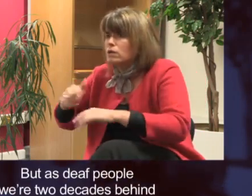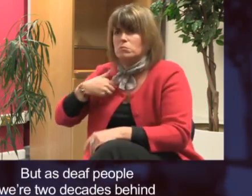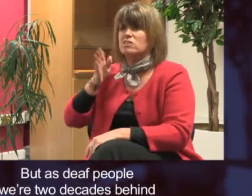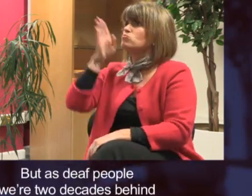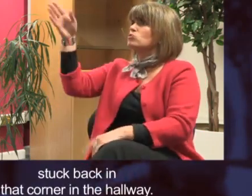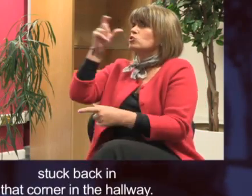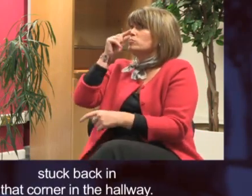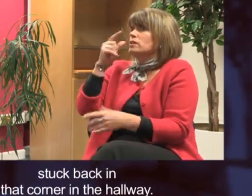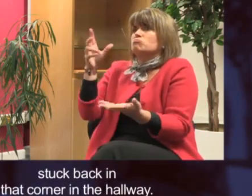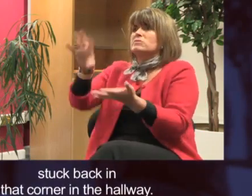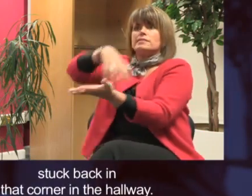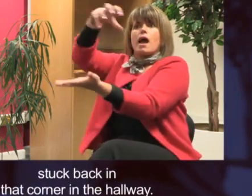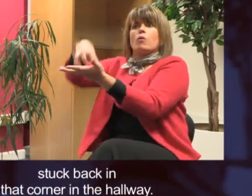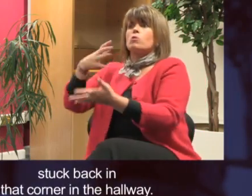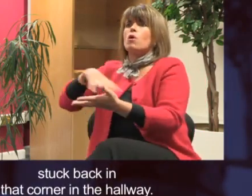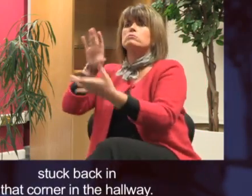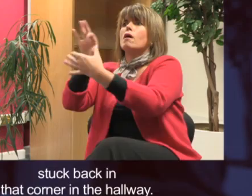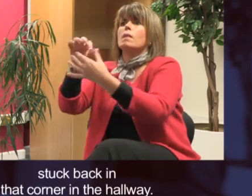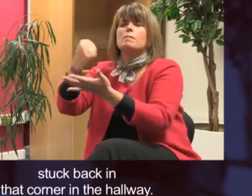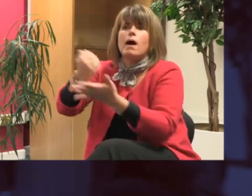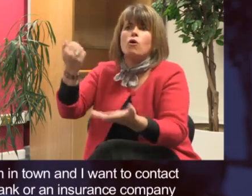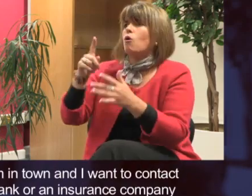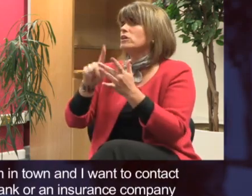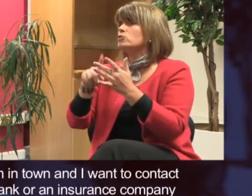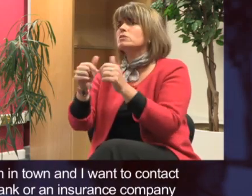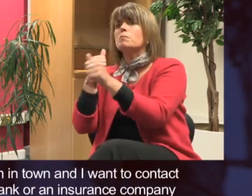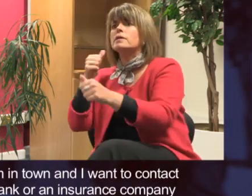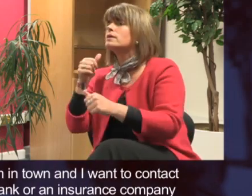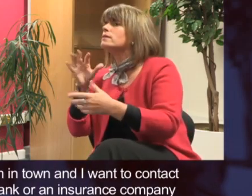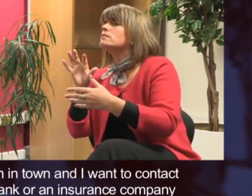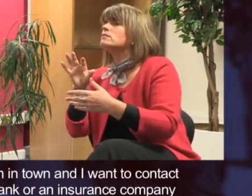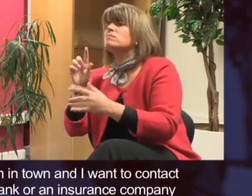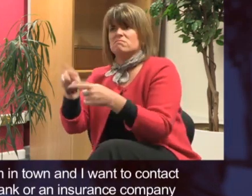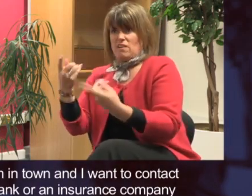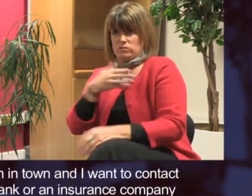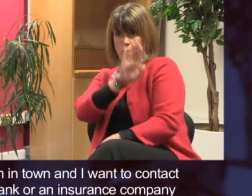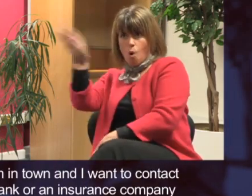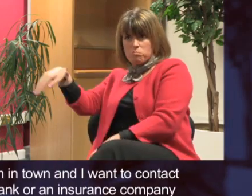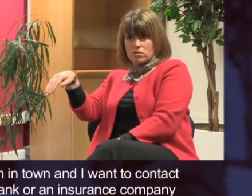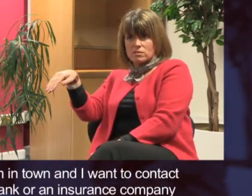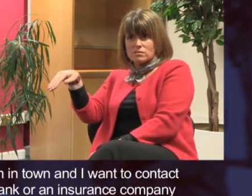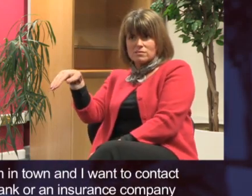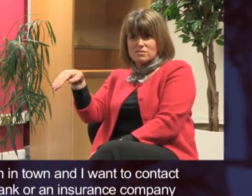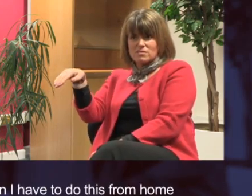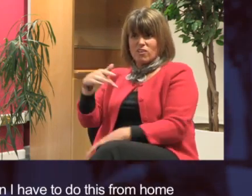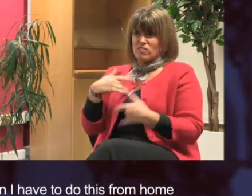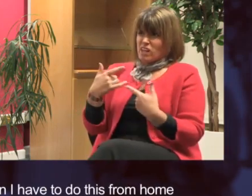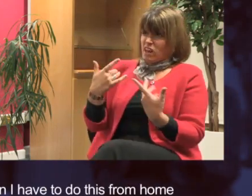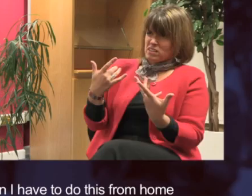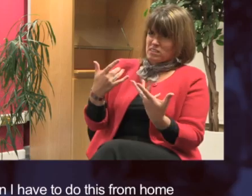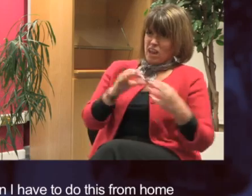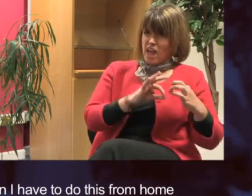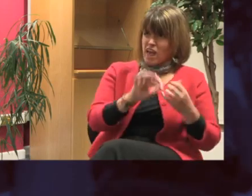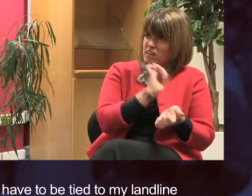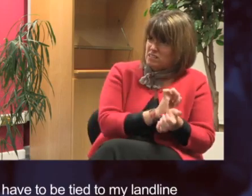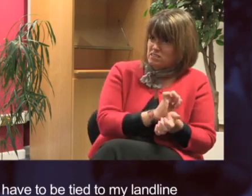behind, stuck back in that corner in the hallway. If I'm in town and I want to contact a bank or an insurance company, then I have to do